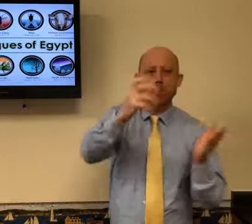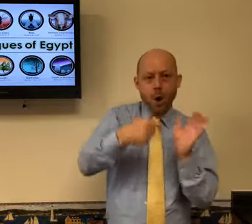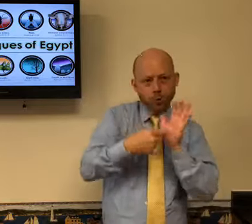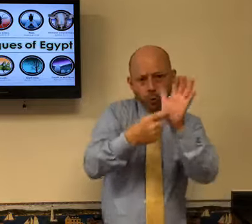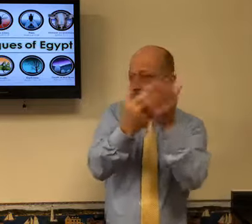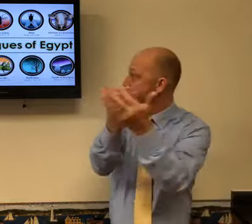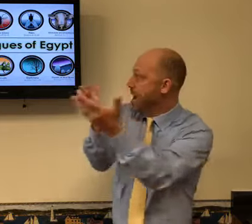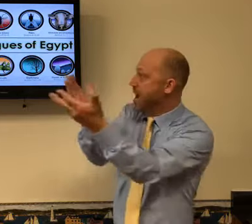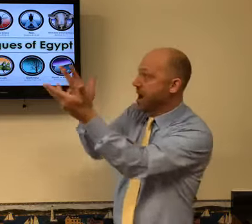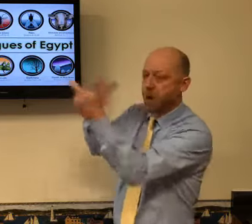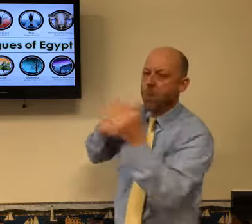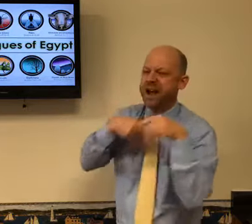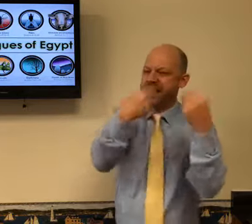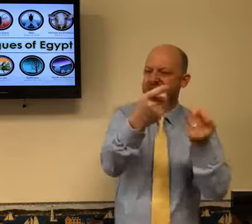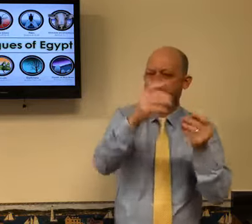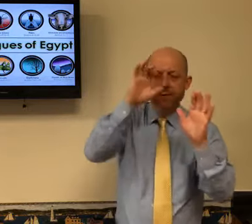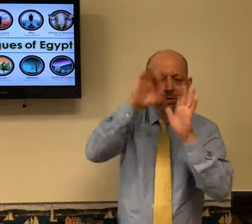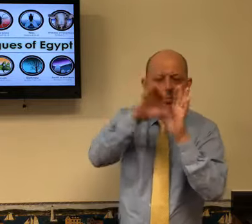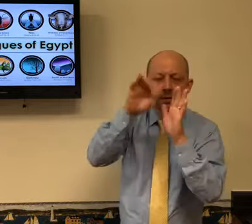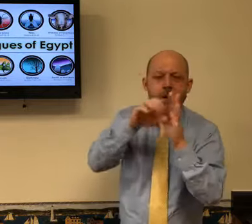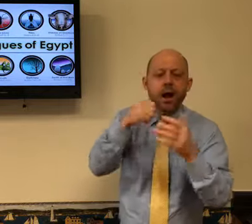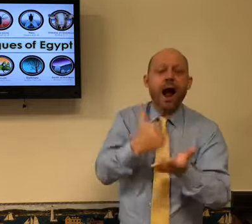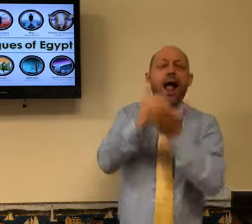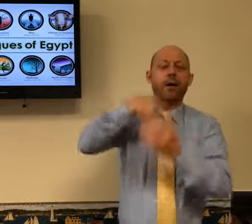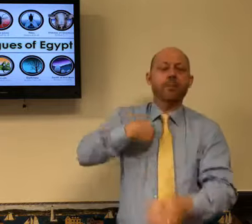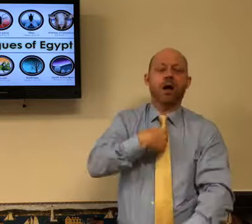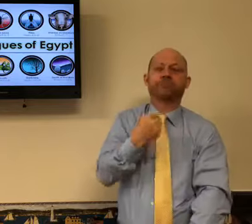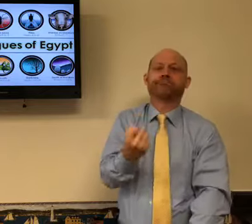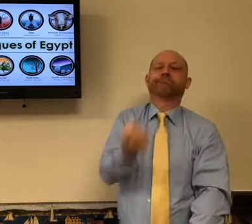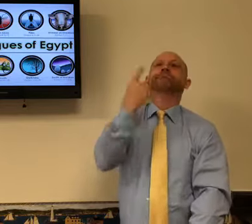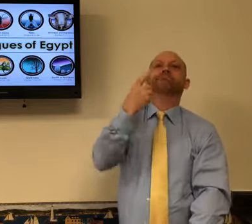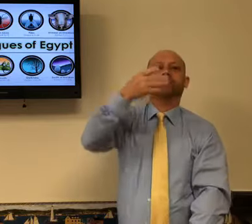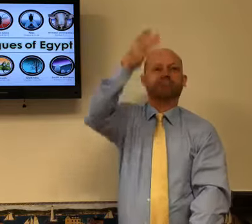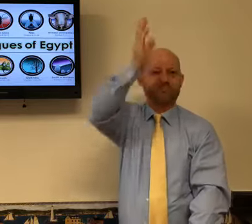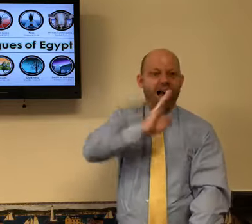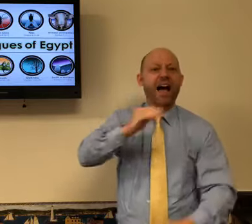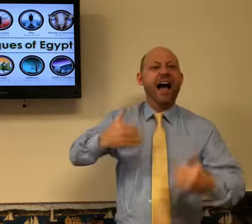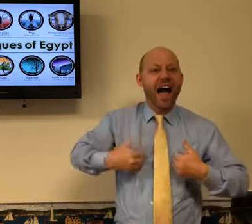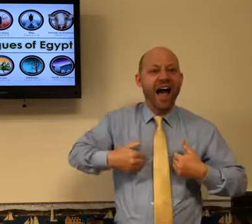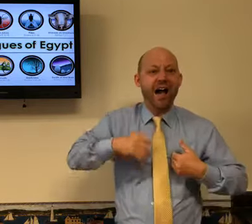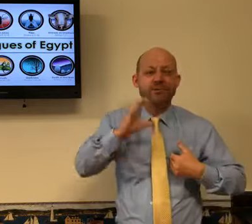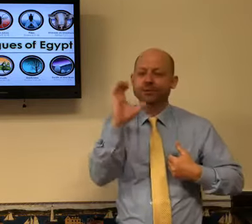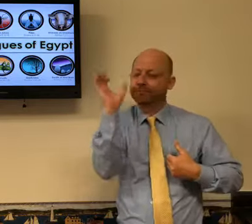on him. And I want to kind of give you pictures through the plagues.